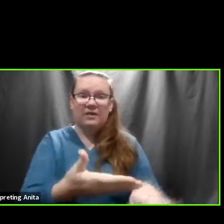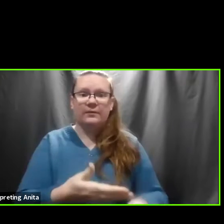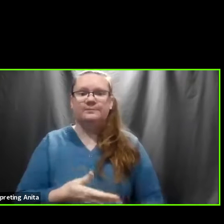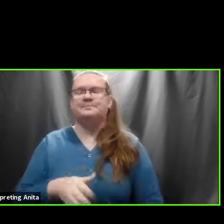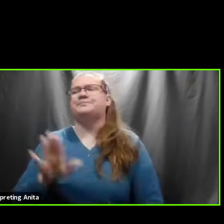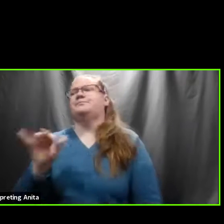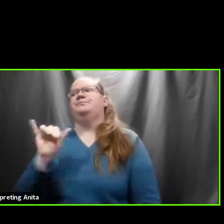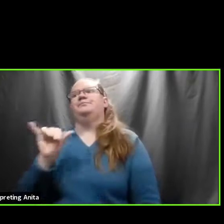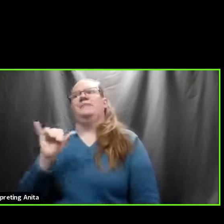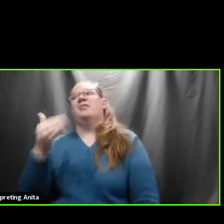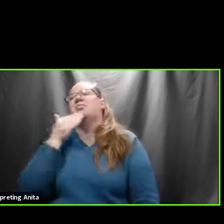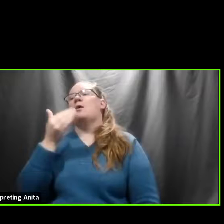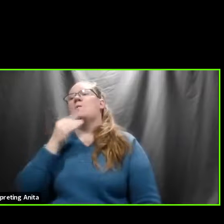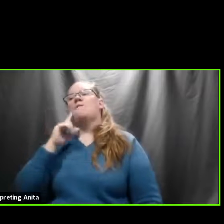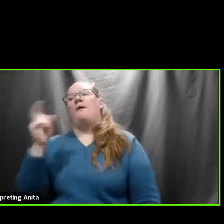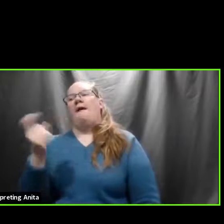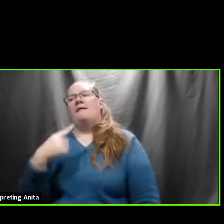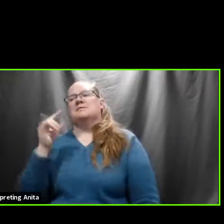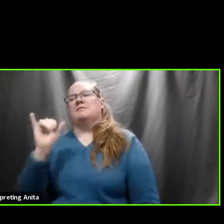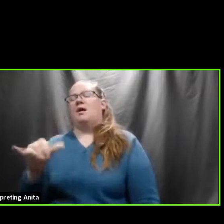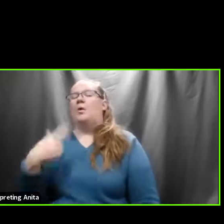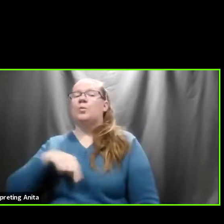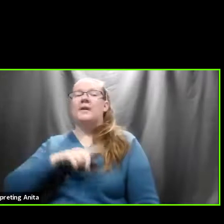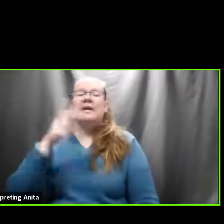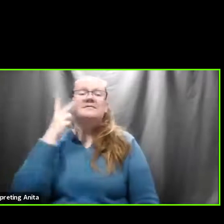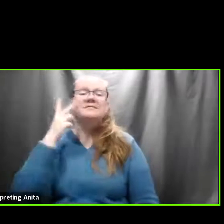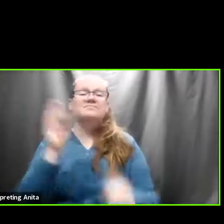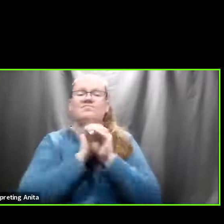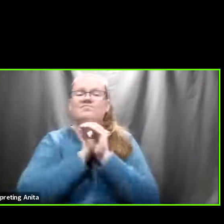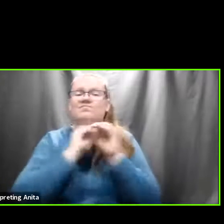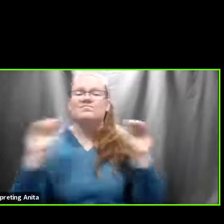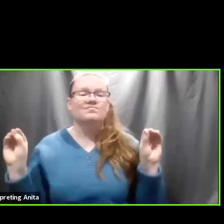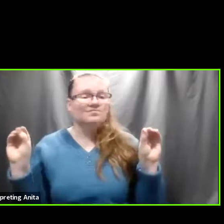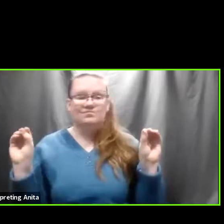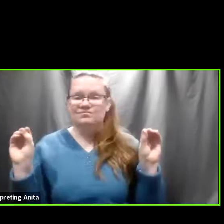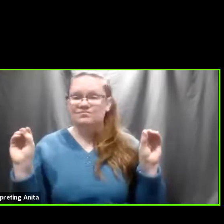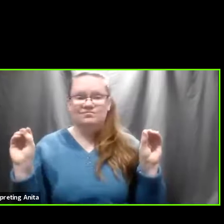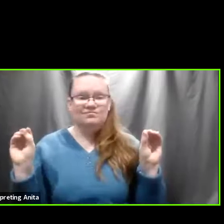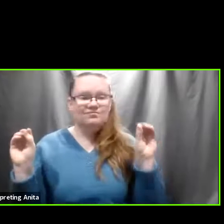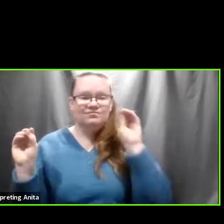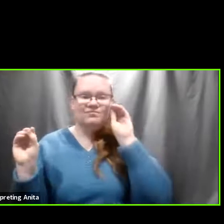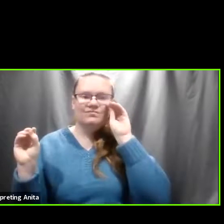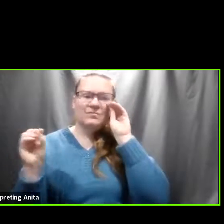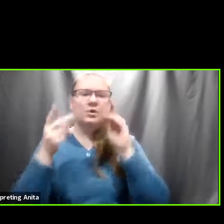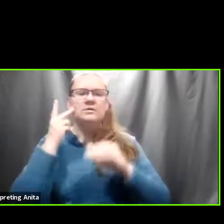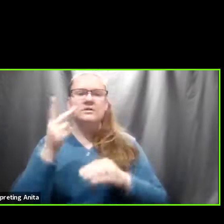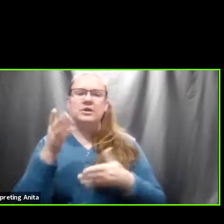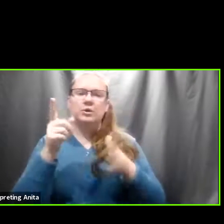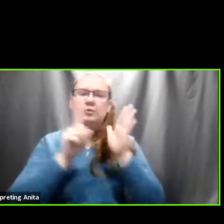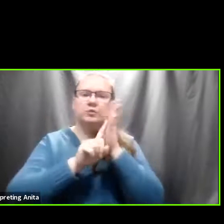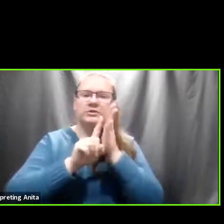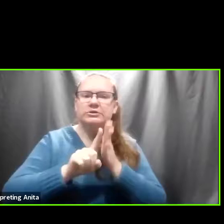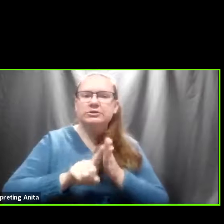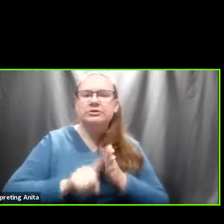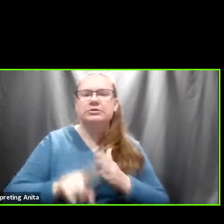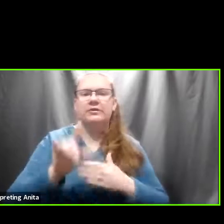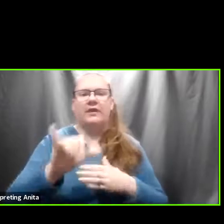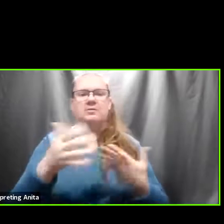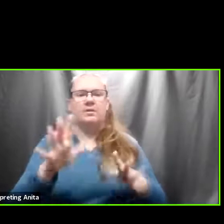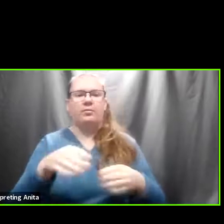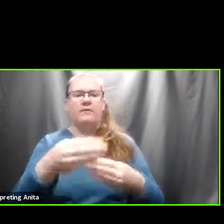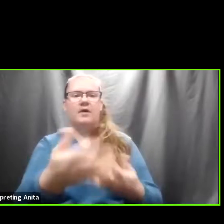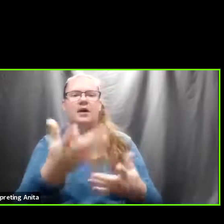thank you for actually asking that question. No, we have not seen anything. And I think that you've seen the research that's been out on some of these,